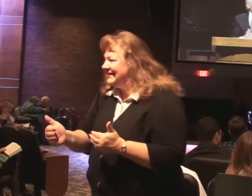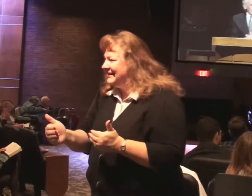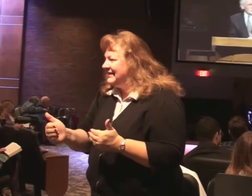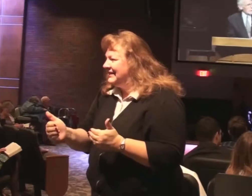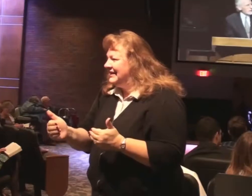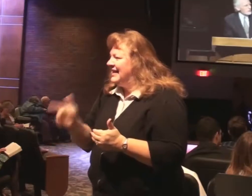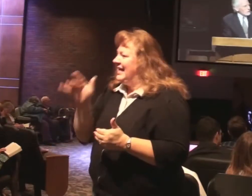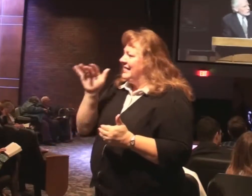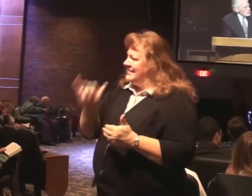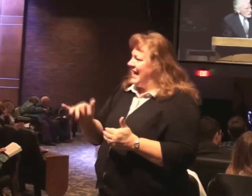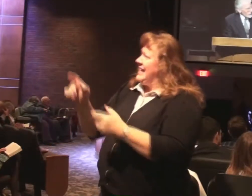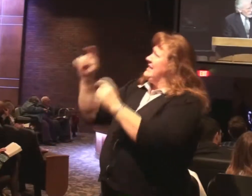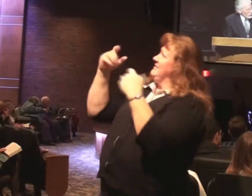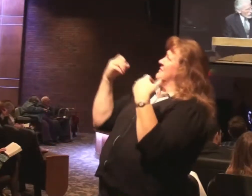That's what gives us strength. Strengths.